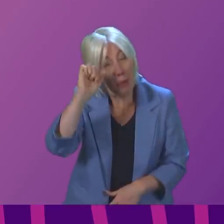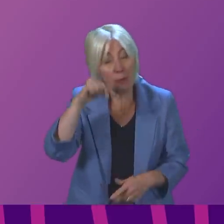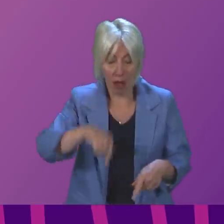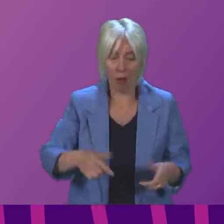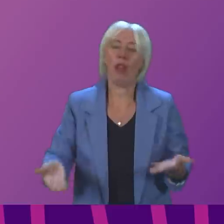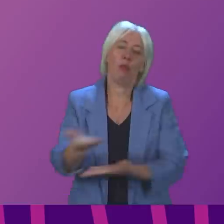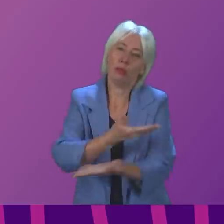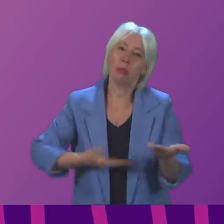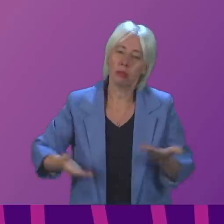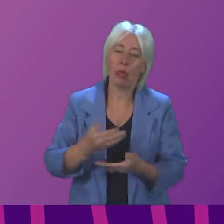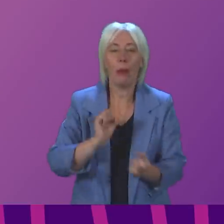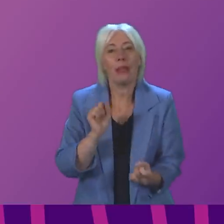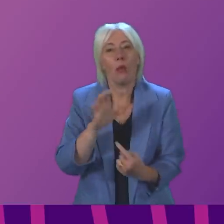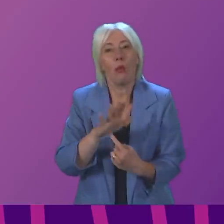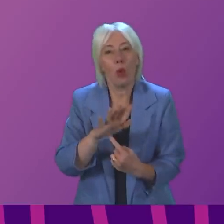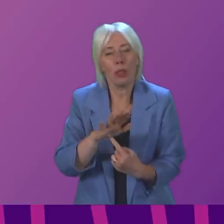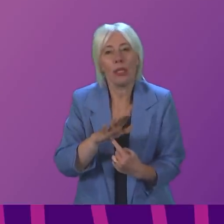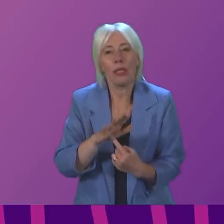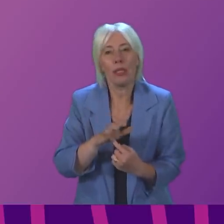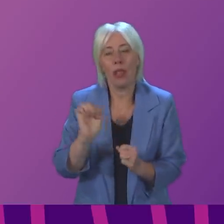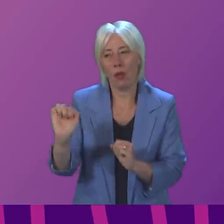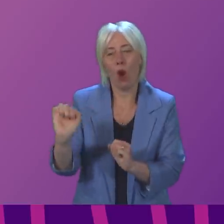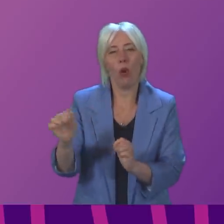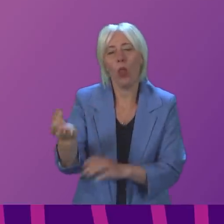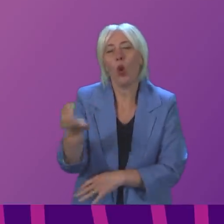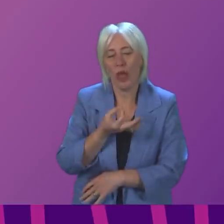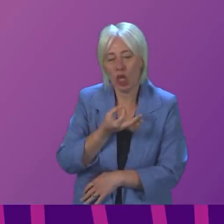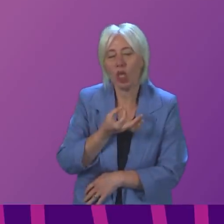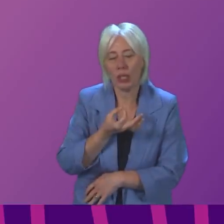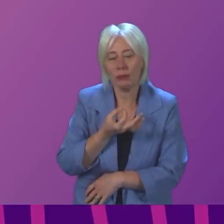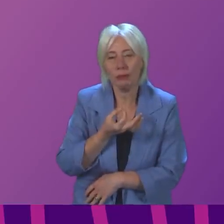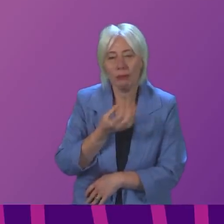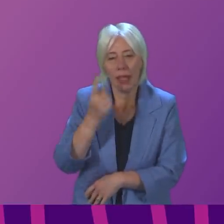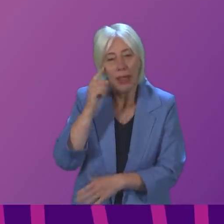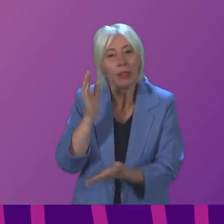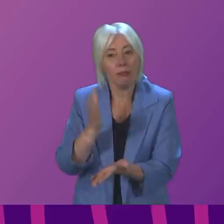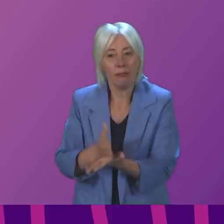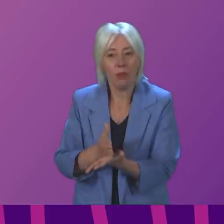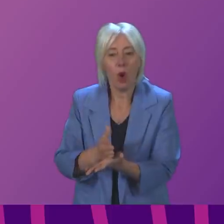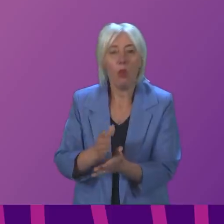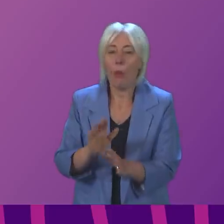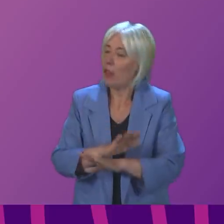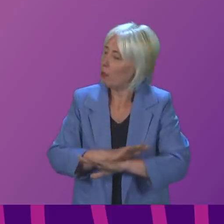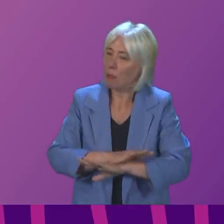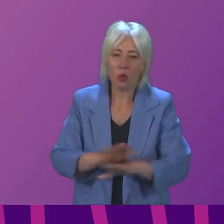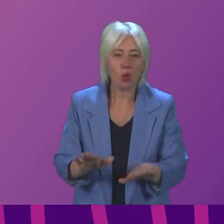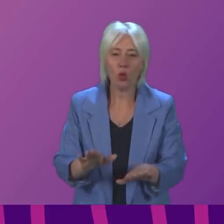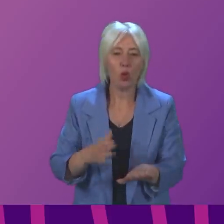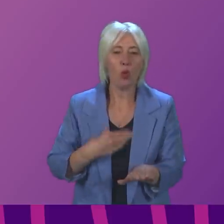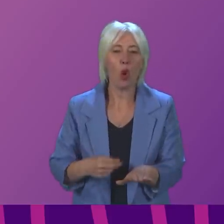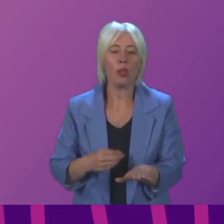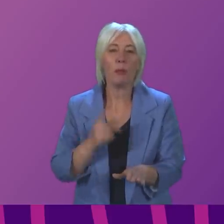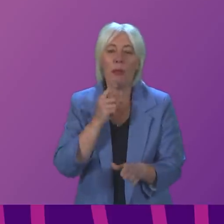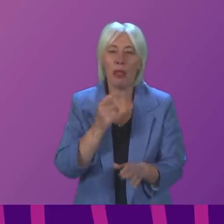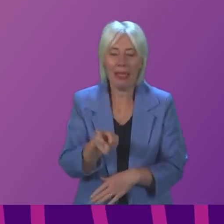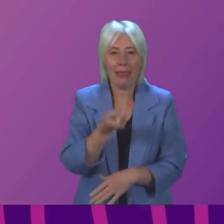discussions. What is really important, and I think this lies behind Tess White's question, it is absolutely legitimate. What we mustn't have is a situation where people are